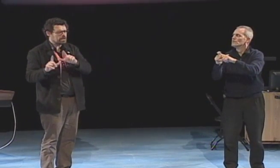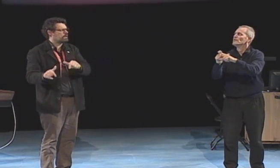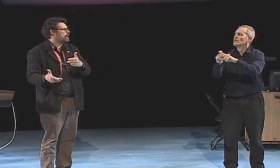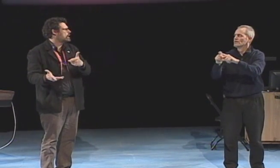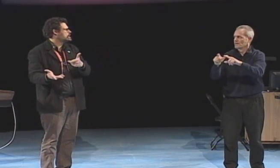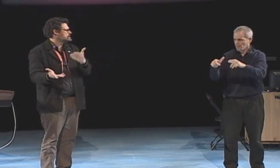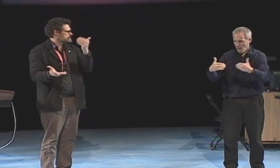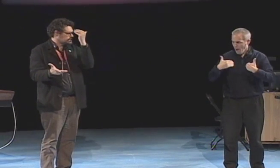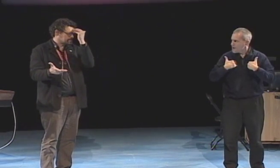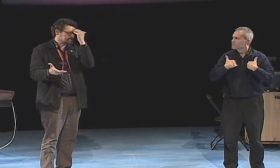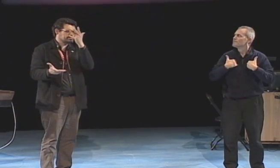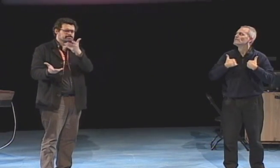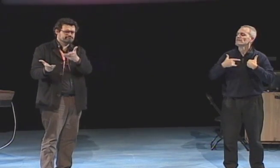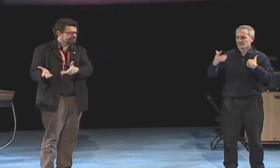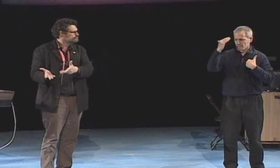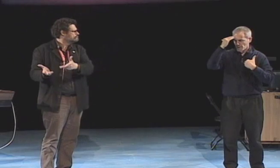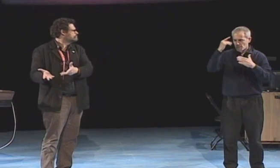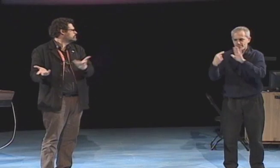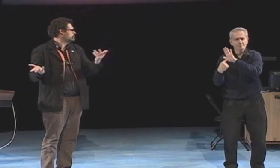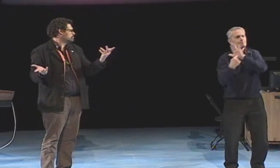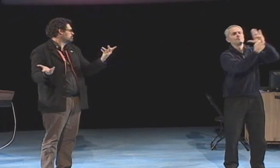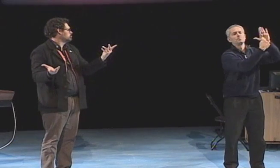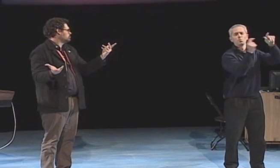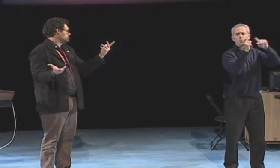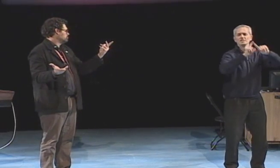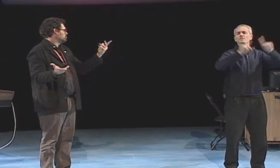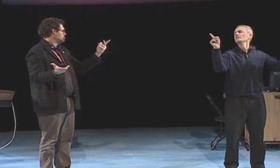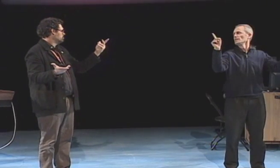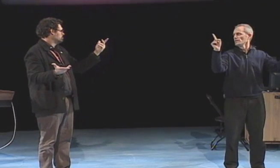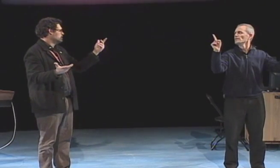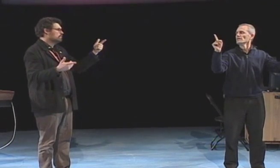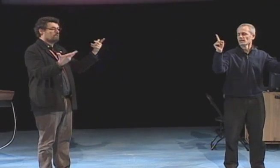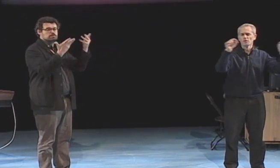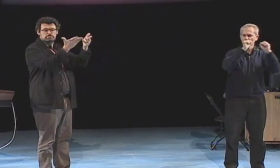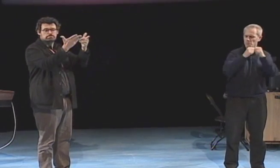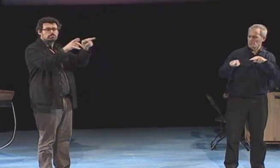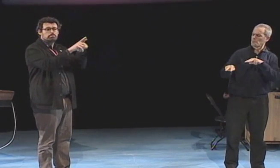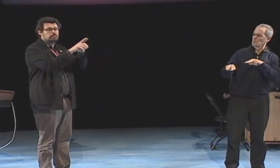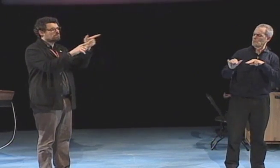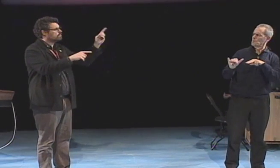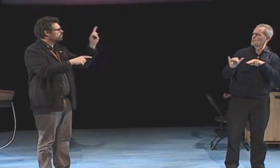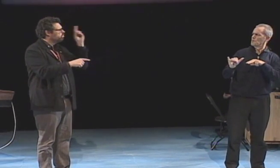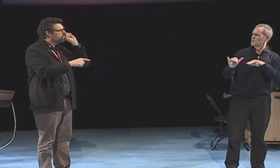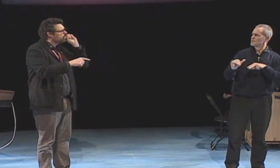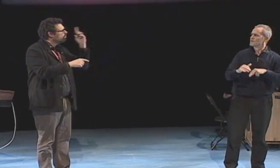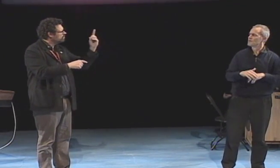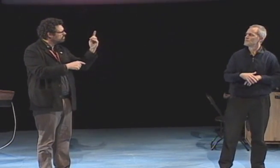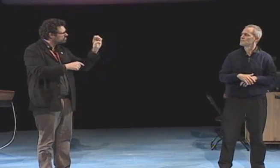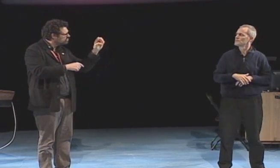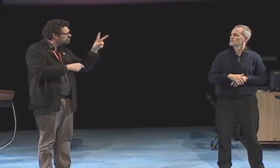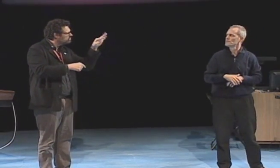something new so I came up with the new word to represent something different